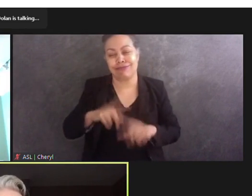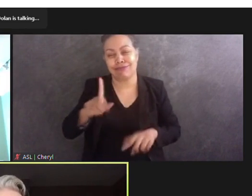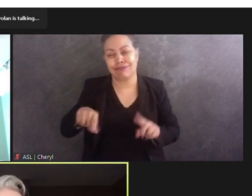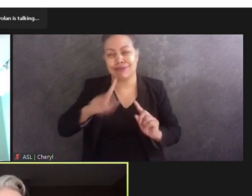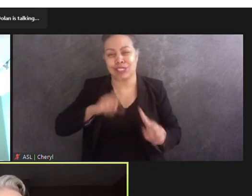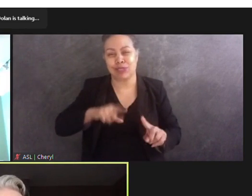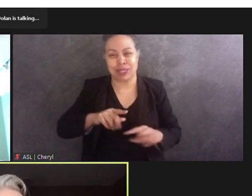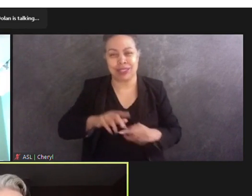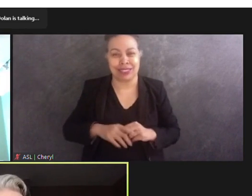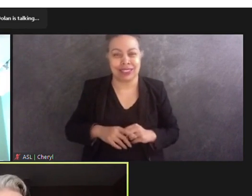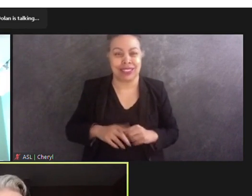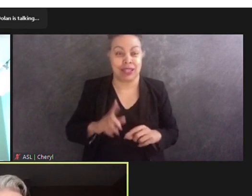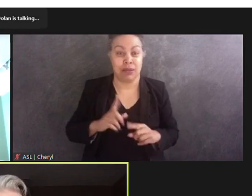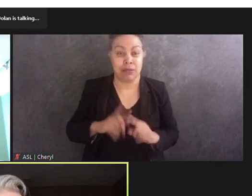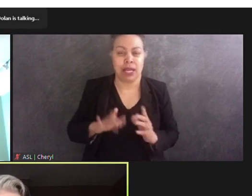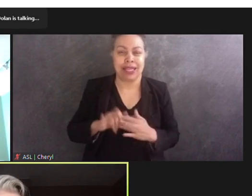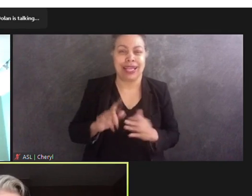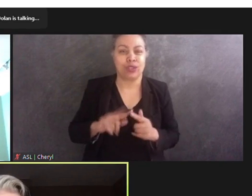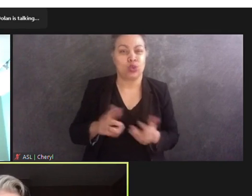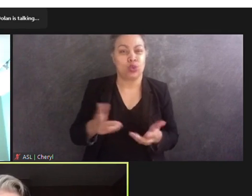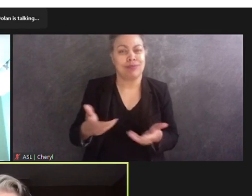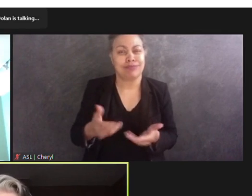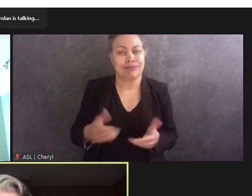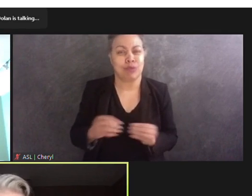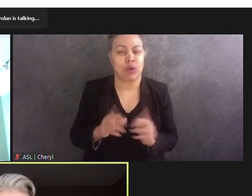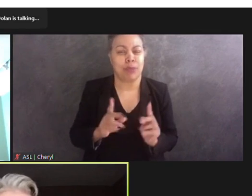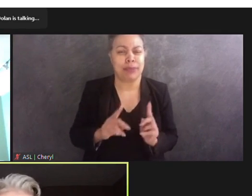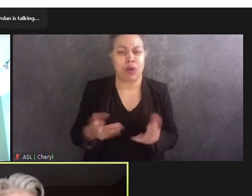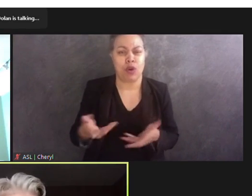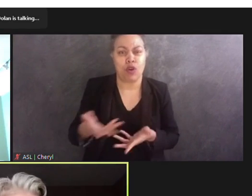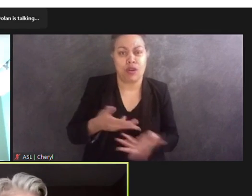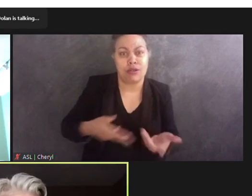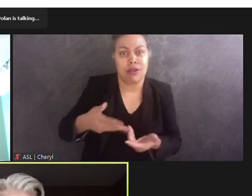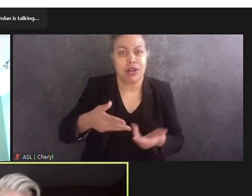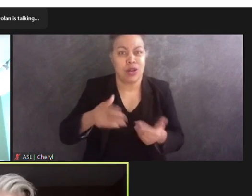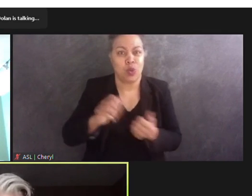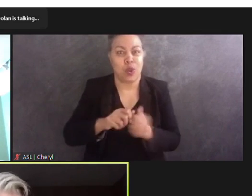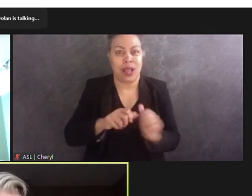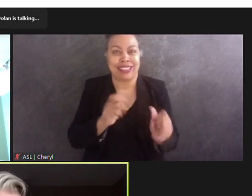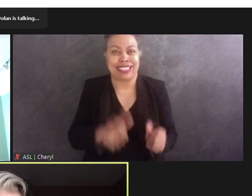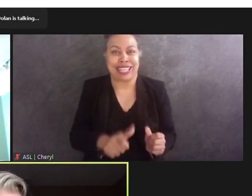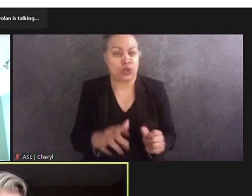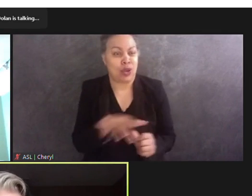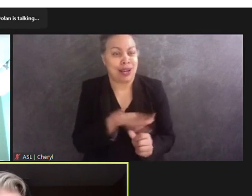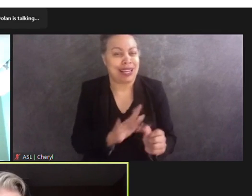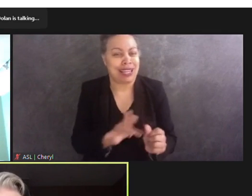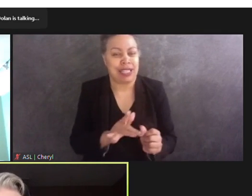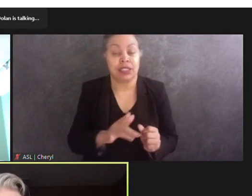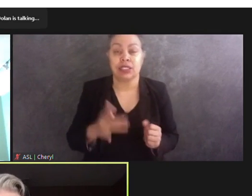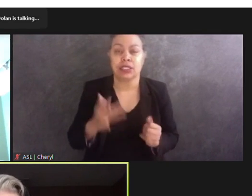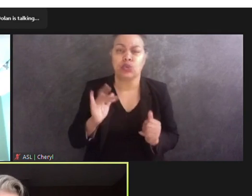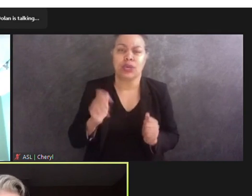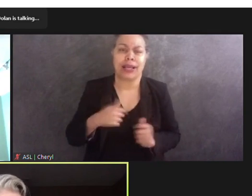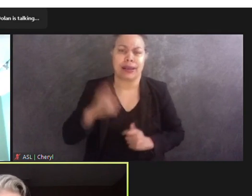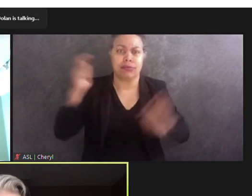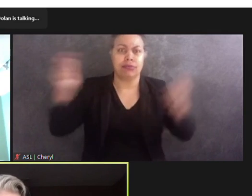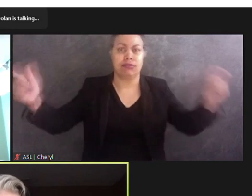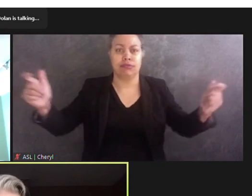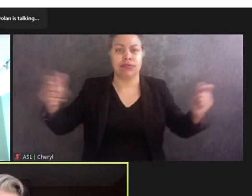to invite that interaction. There certainly can still be heroic-sized statues, but there is something to be said about